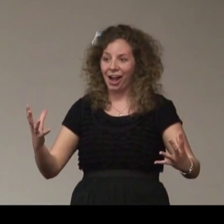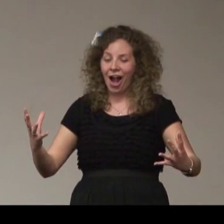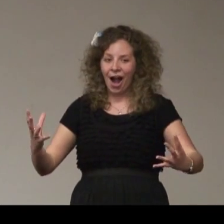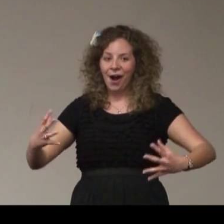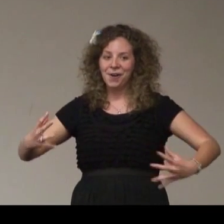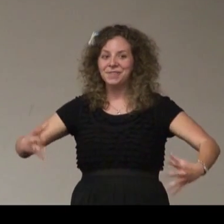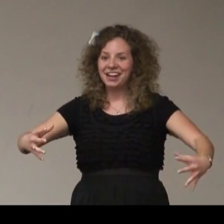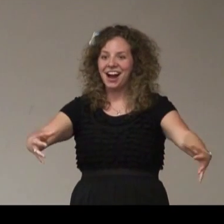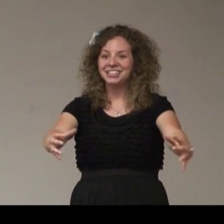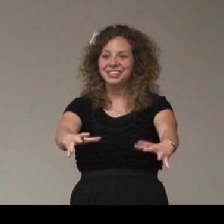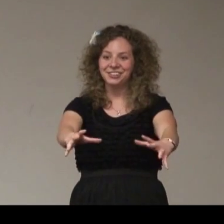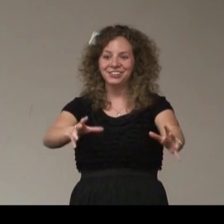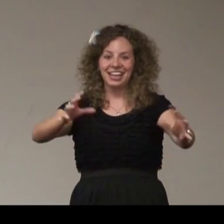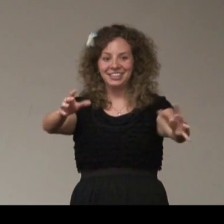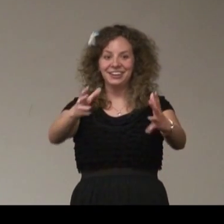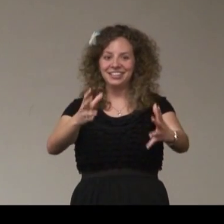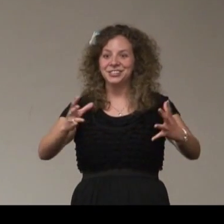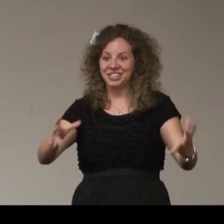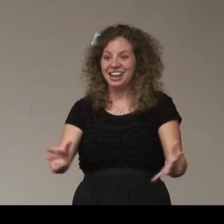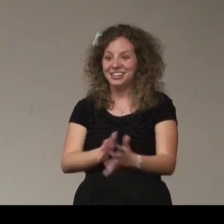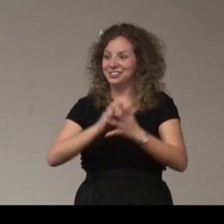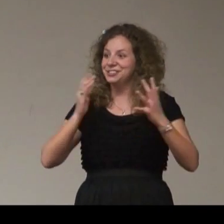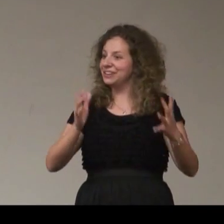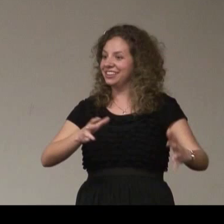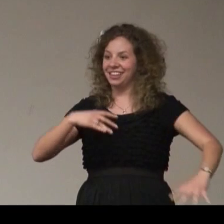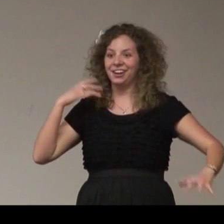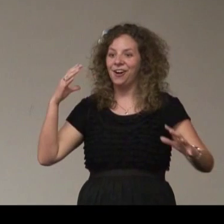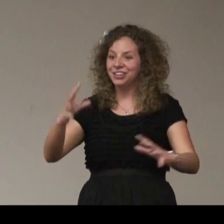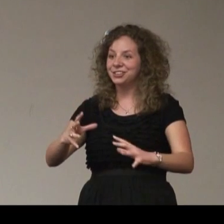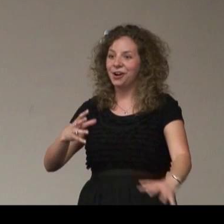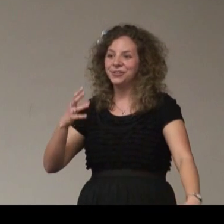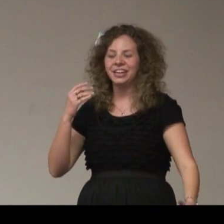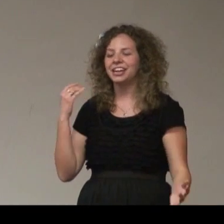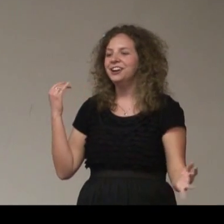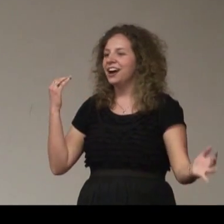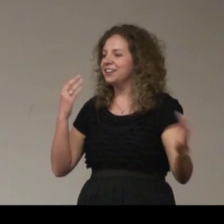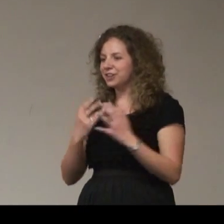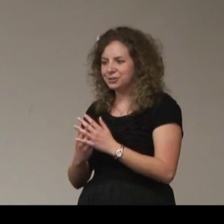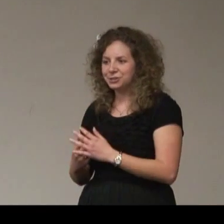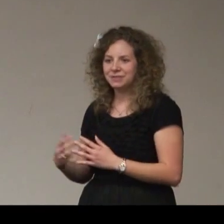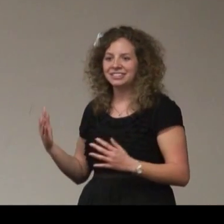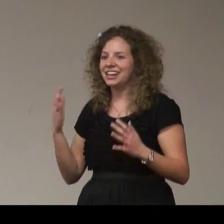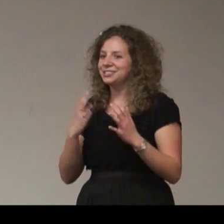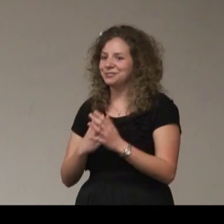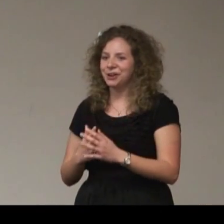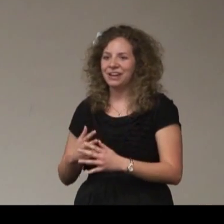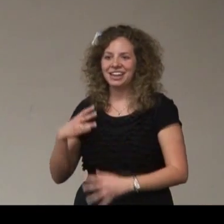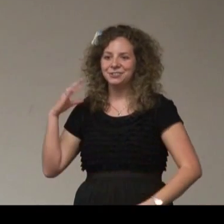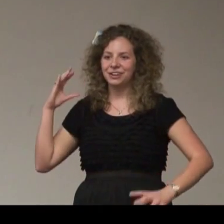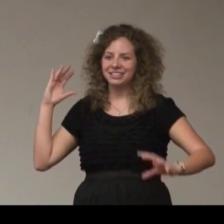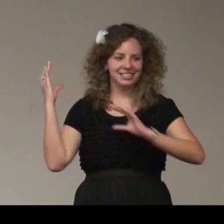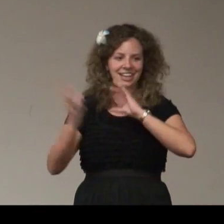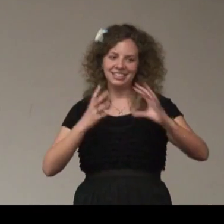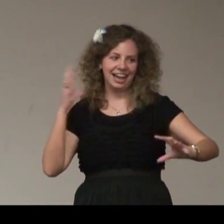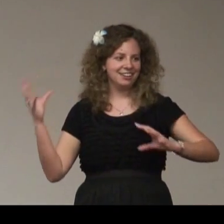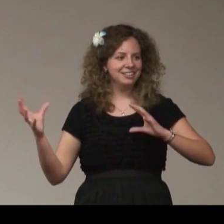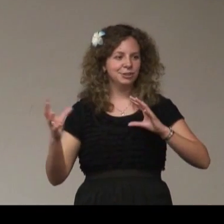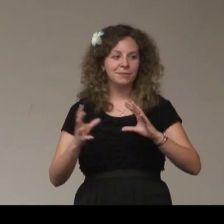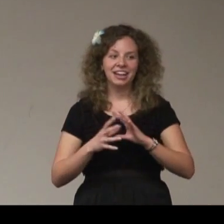like, oh, my gosh, you're, like, you guys are signing. You're doing it, like, all on your own. Like, I've taught you some of the signs. You know it, and you guys discussed how to interpret,